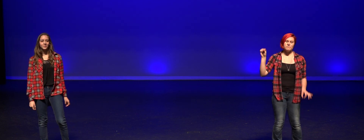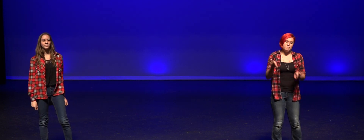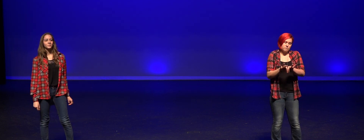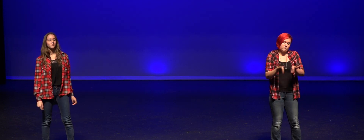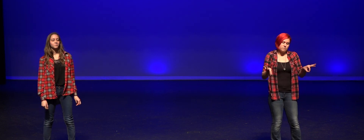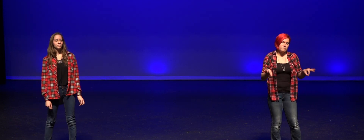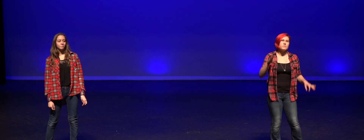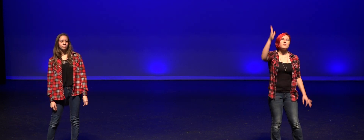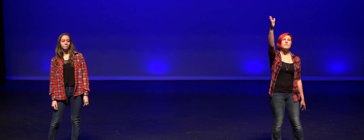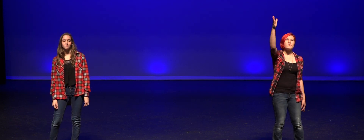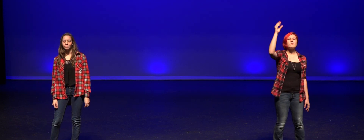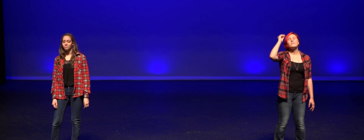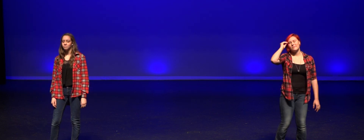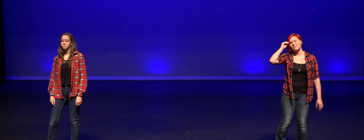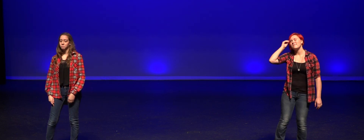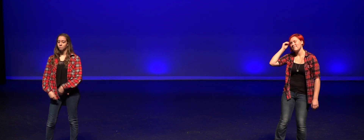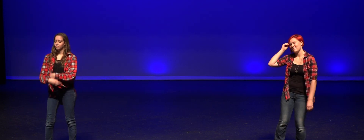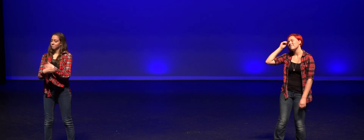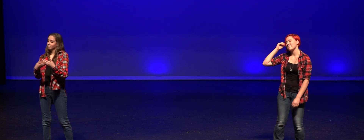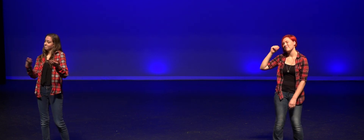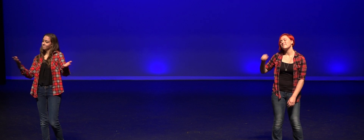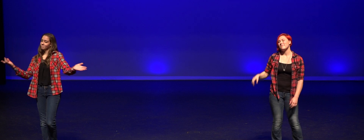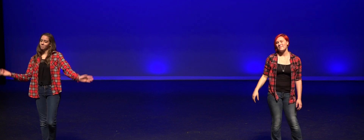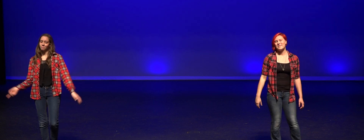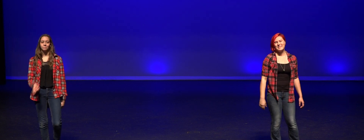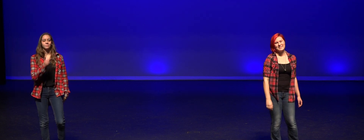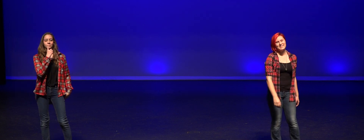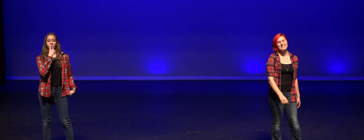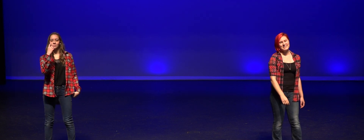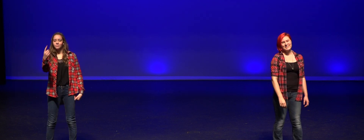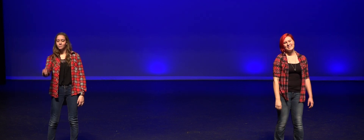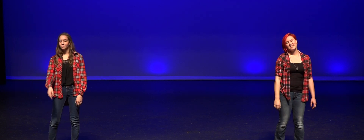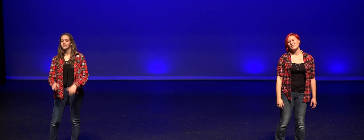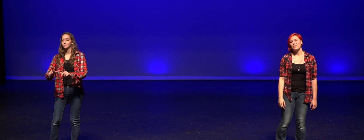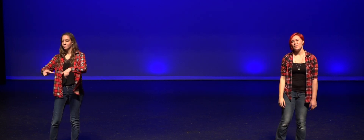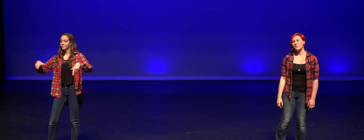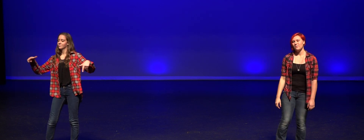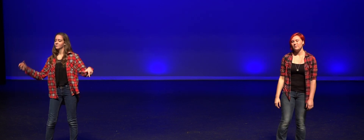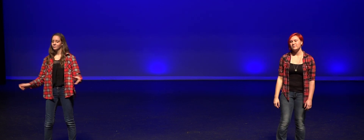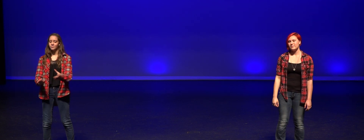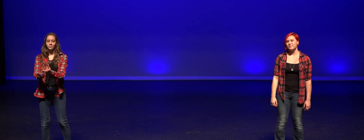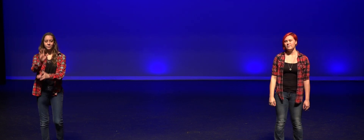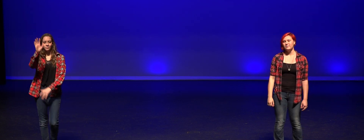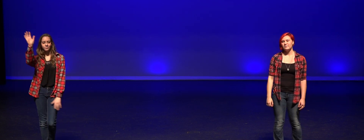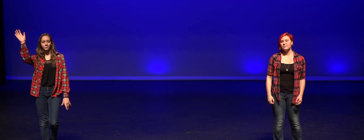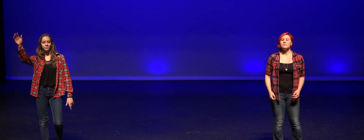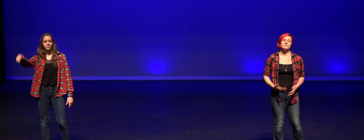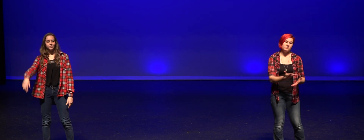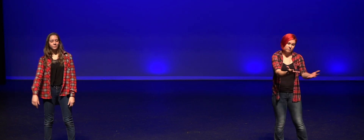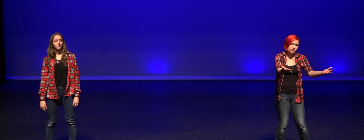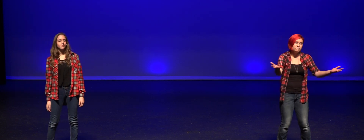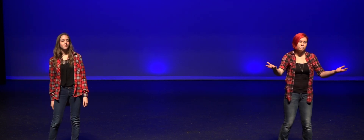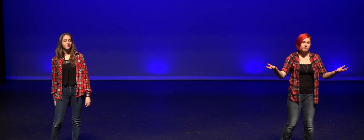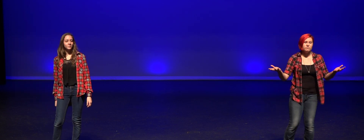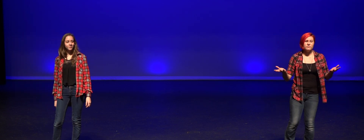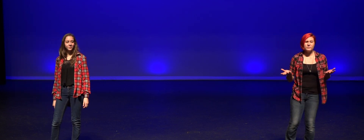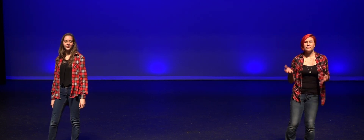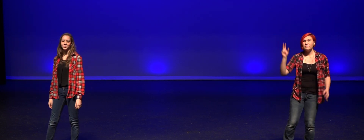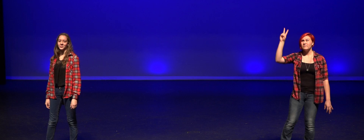no degree, no law, no Everybody's talking about exponential growth And the star market